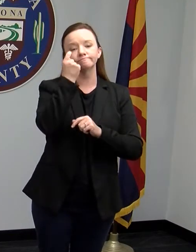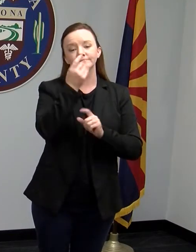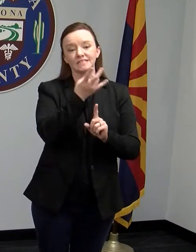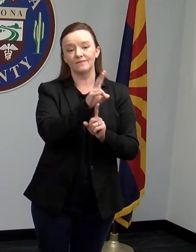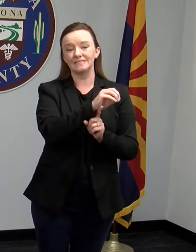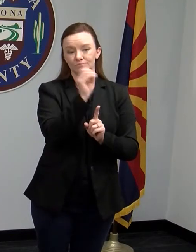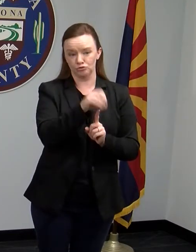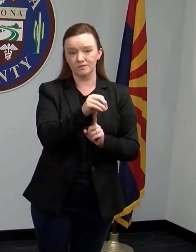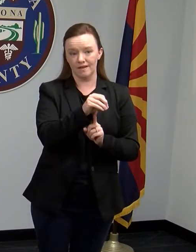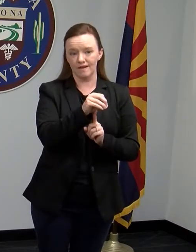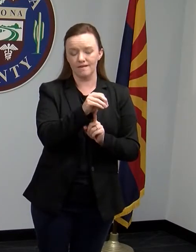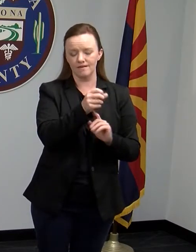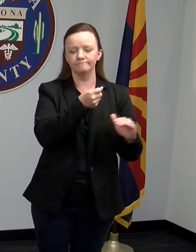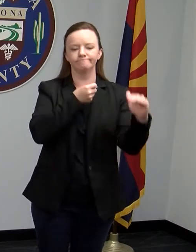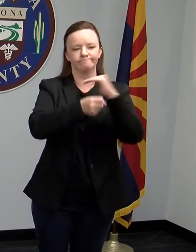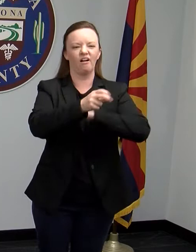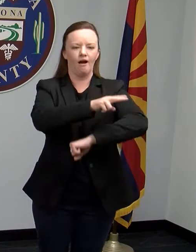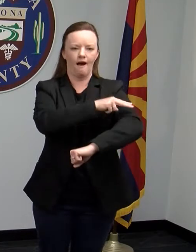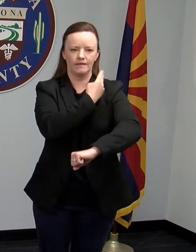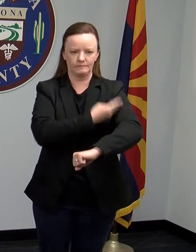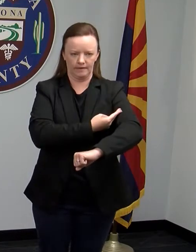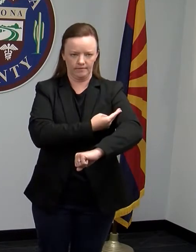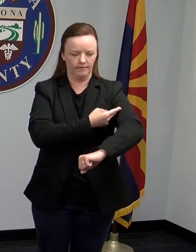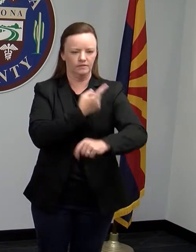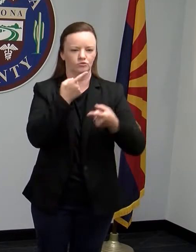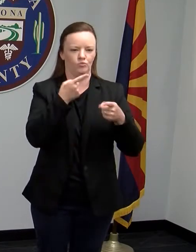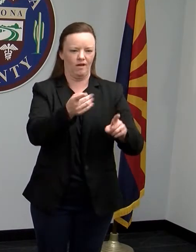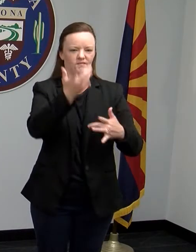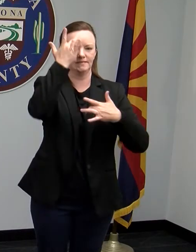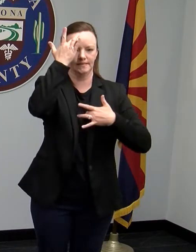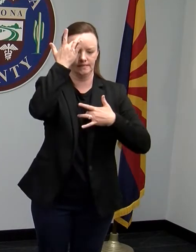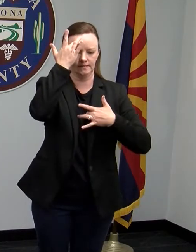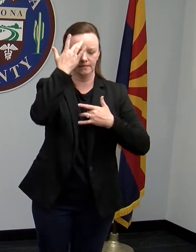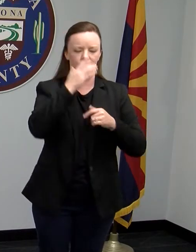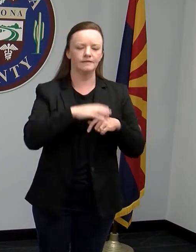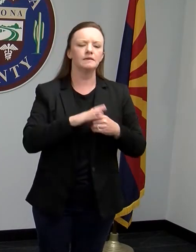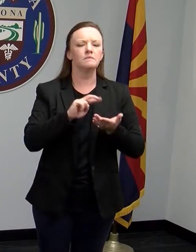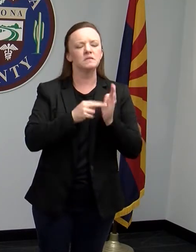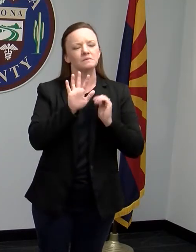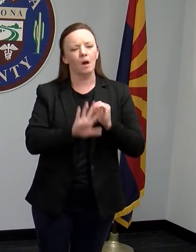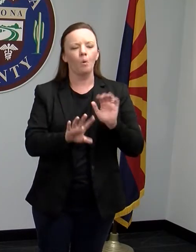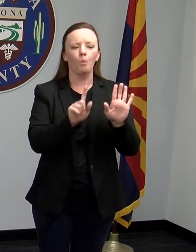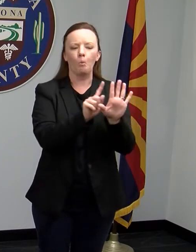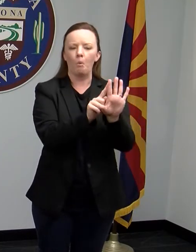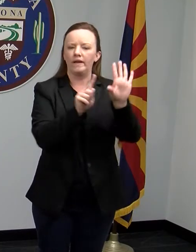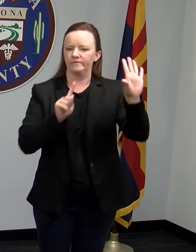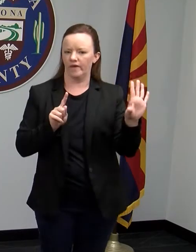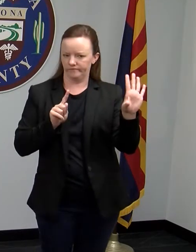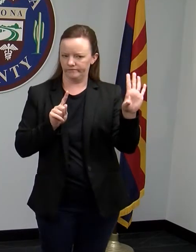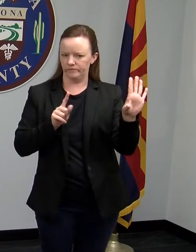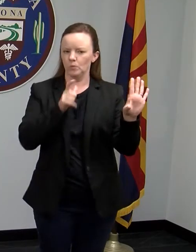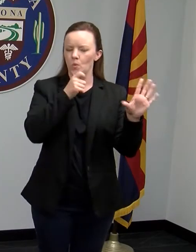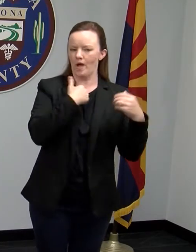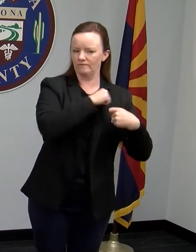those have been hospitalized at some point during their illness, which is about one in five confirmed cases.